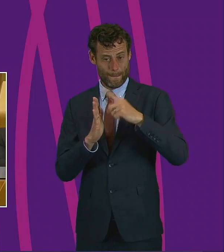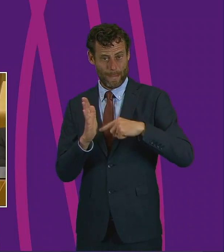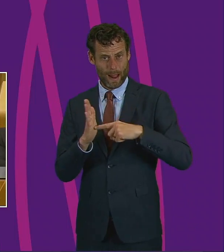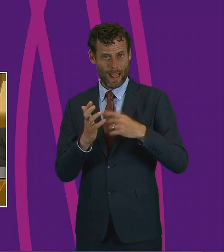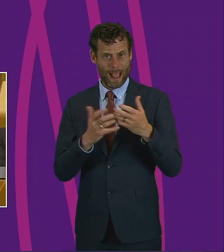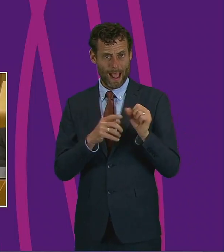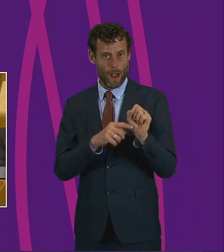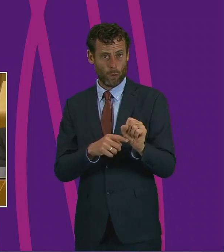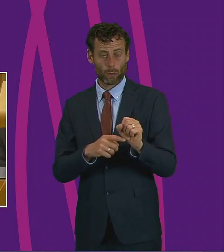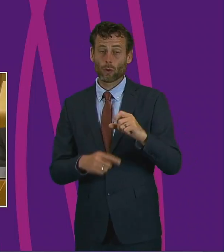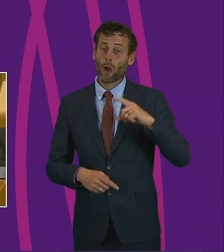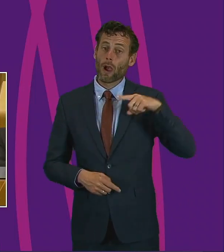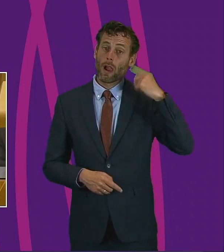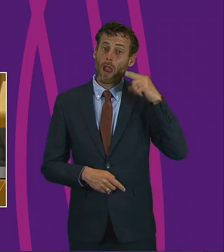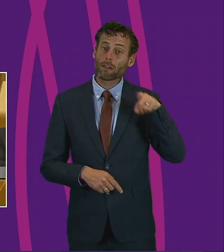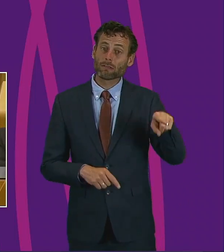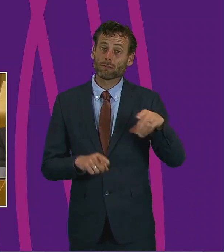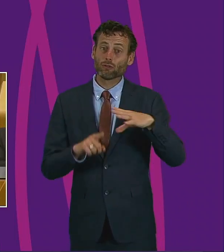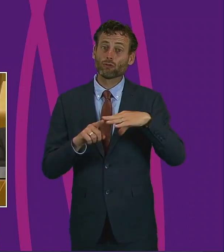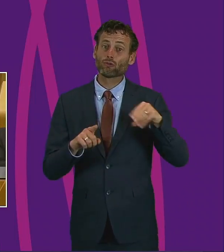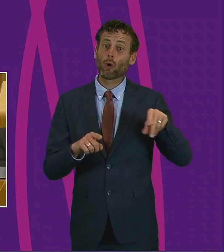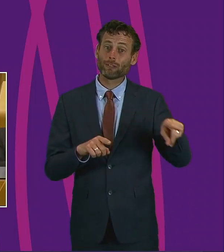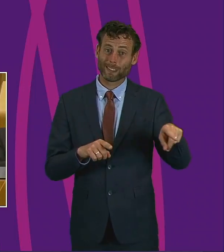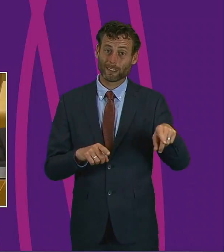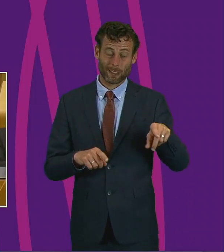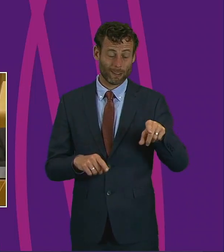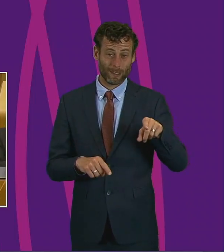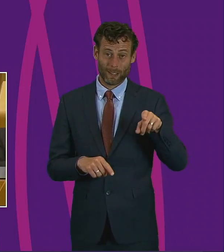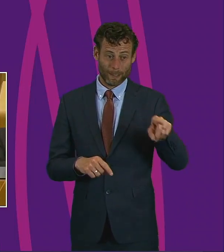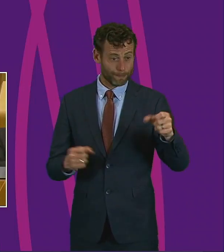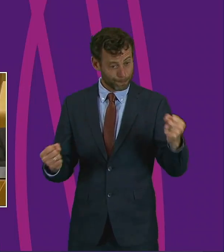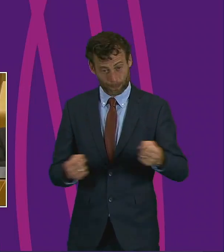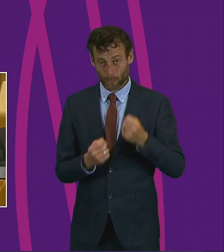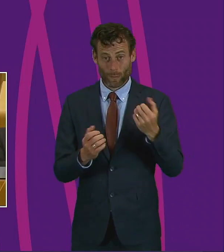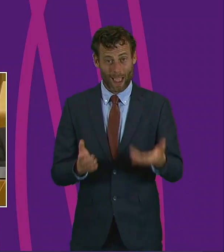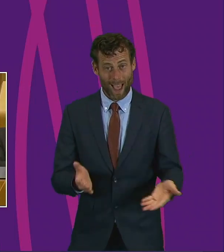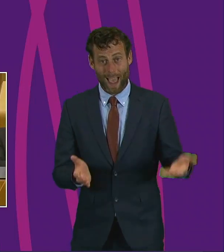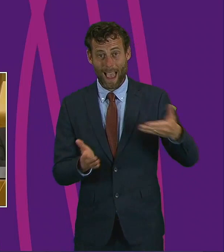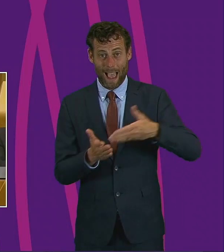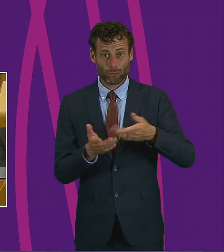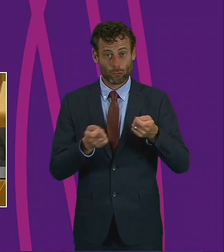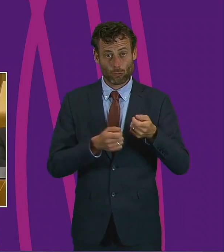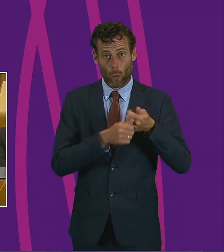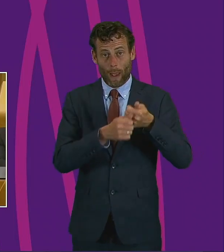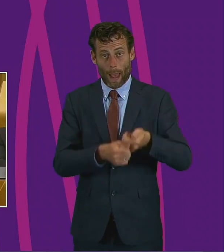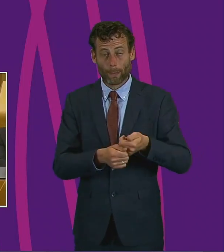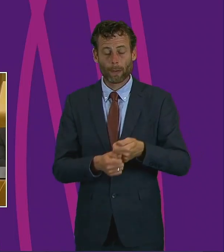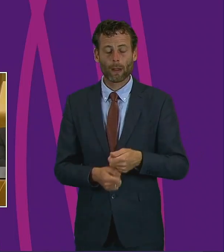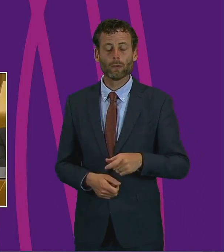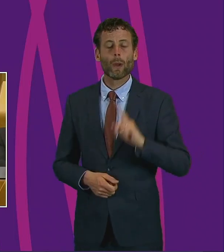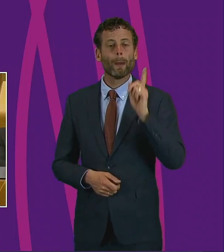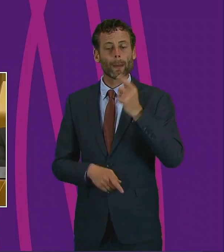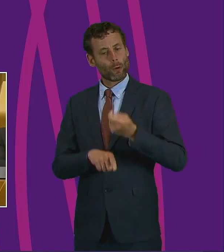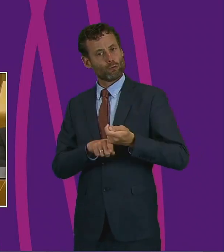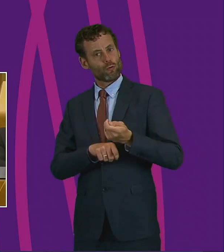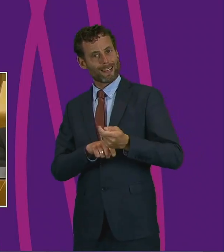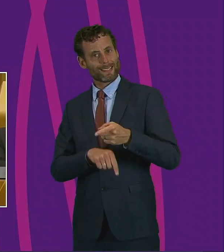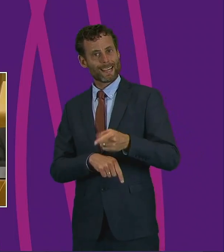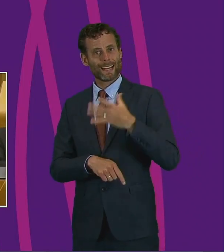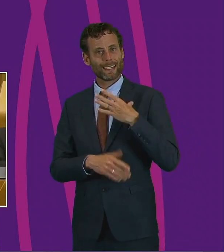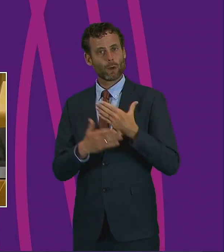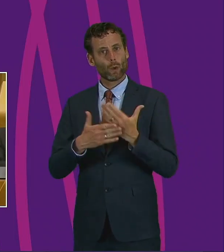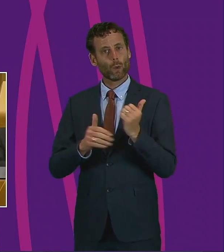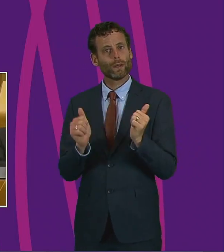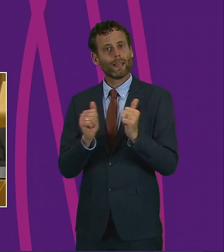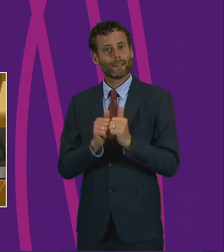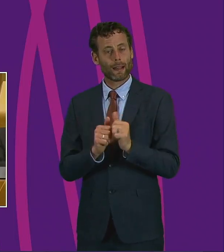London has gone further as announced last Friday by the Master of the Rules. Tenants need a new deal to ensure that their human rights to a home are